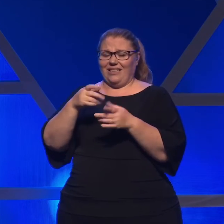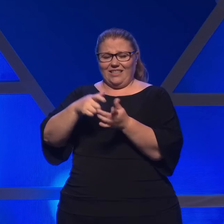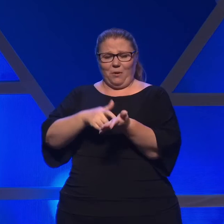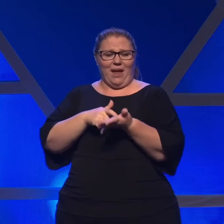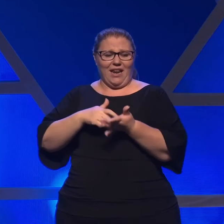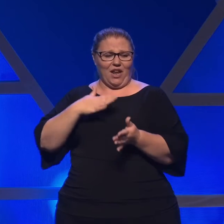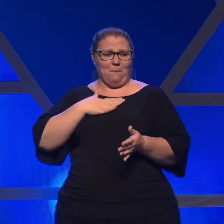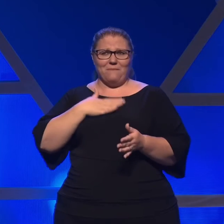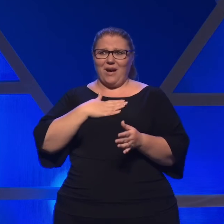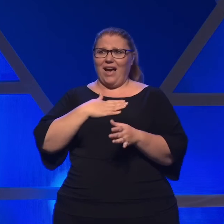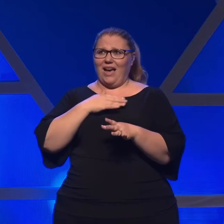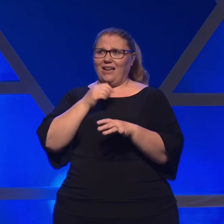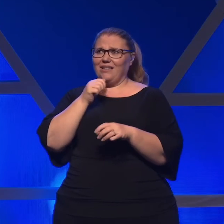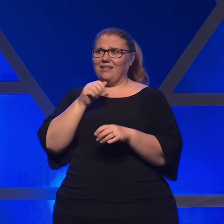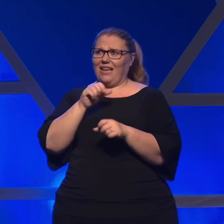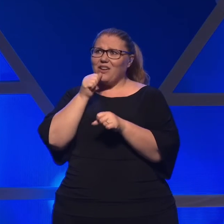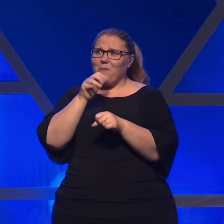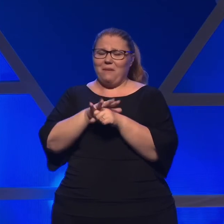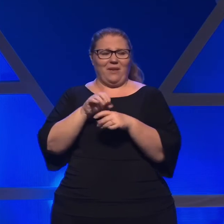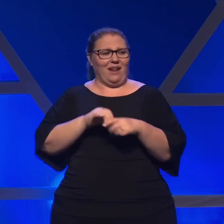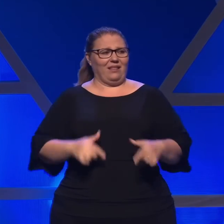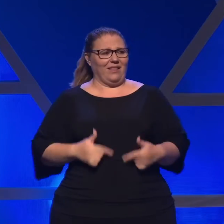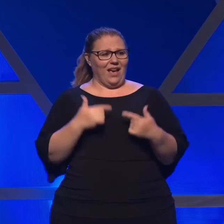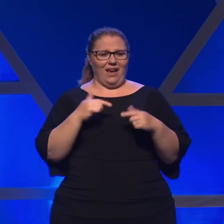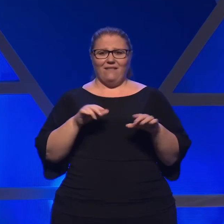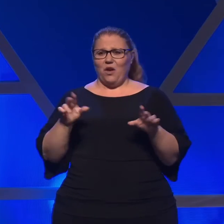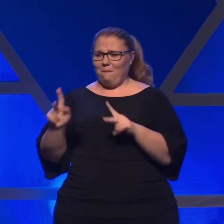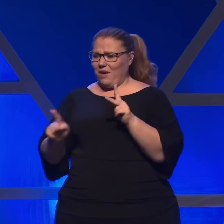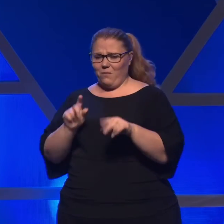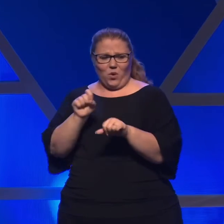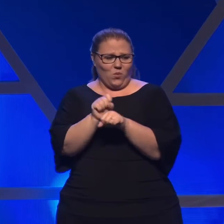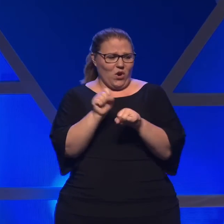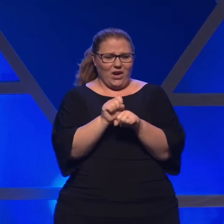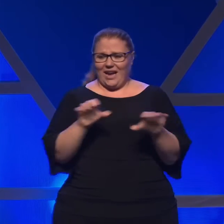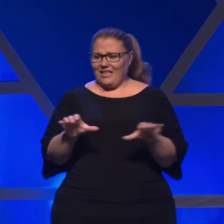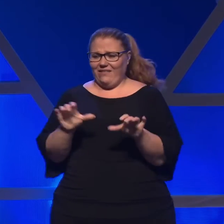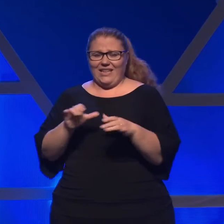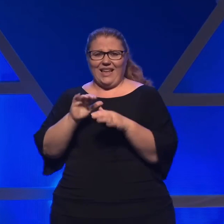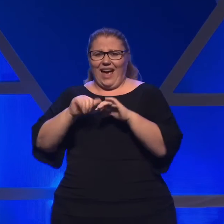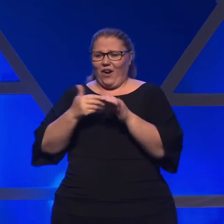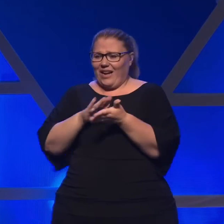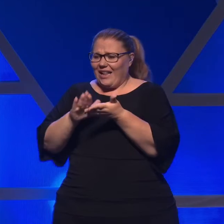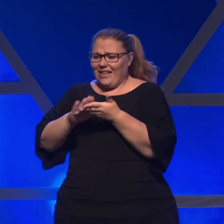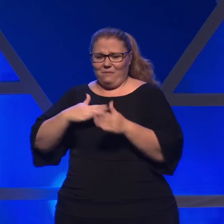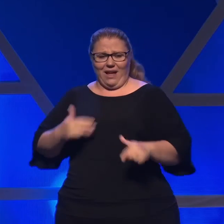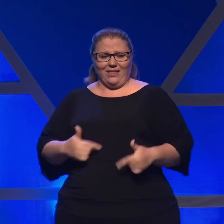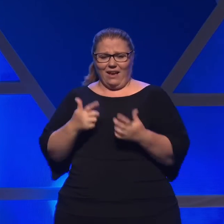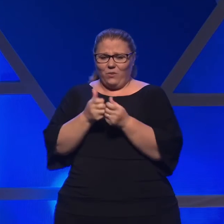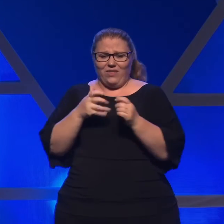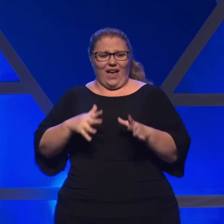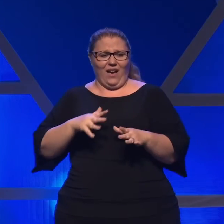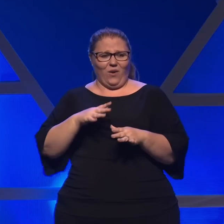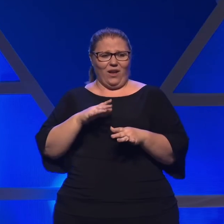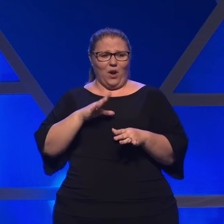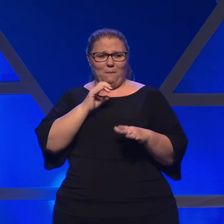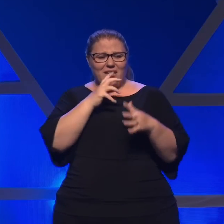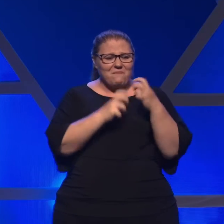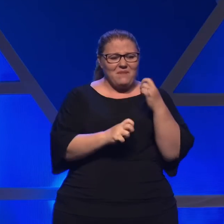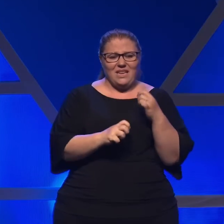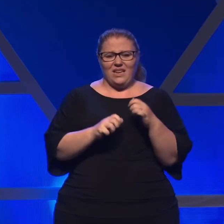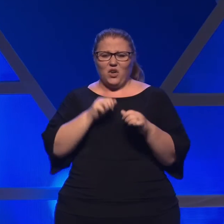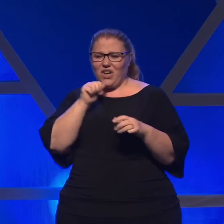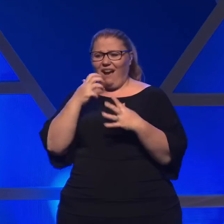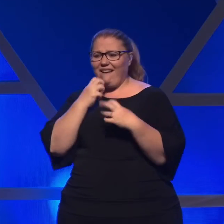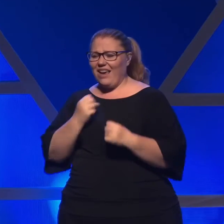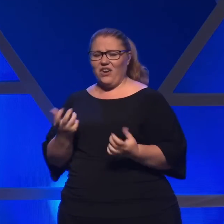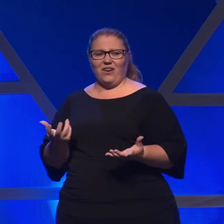commitments, activities, work. How can I unclutter my life without being unkind or seem uncaring? You